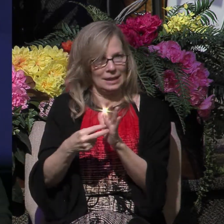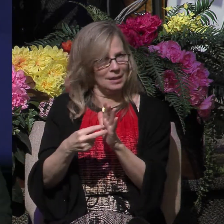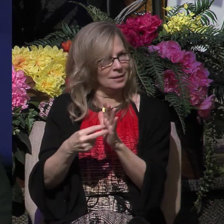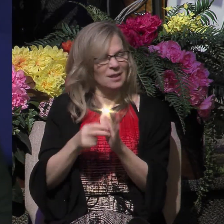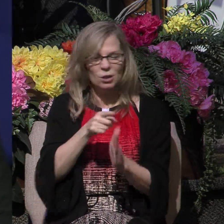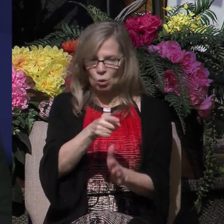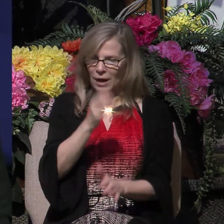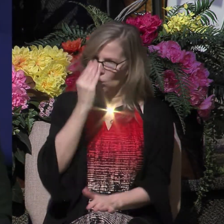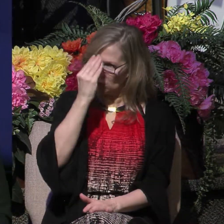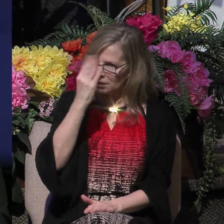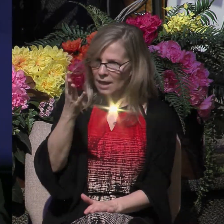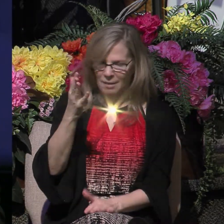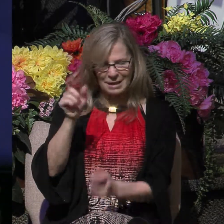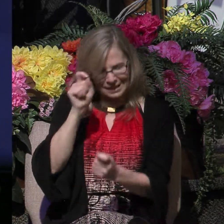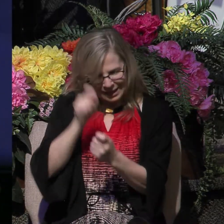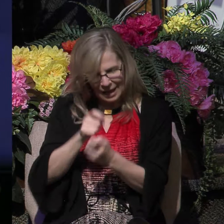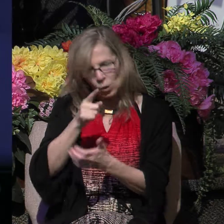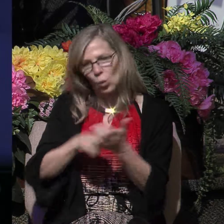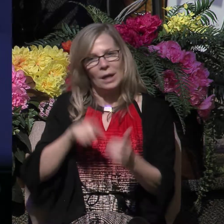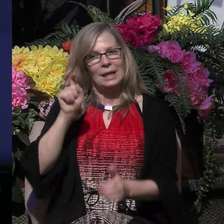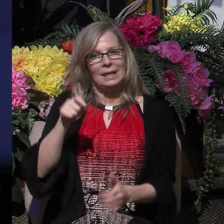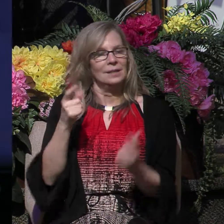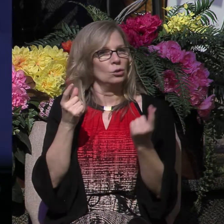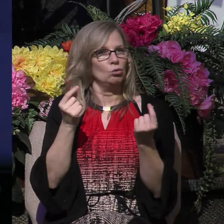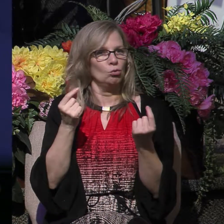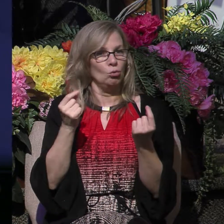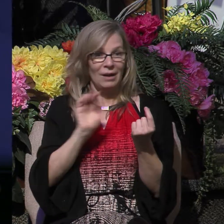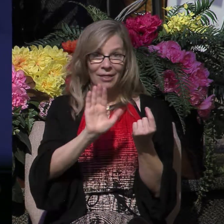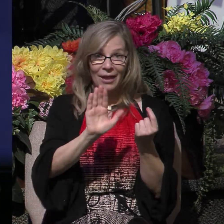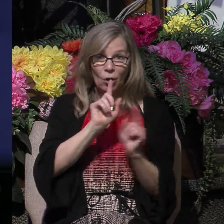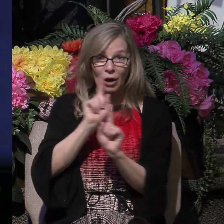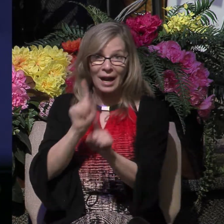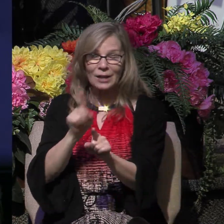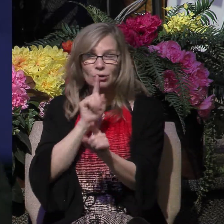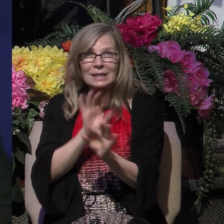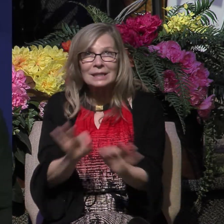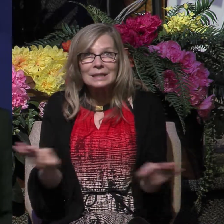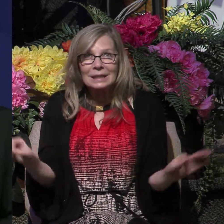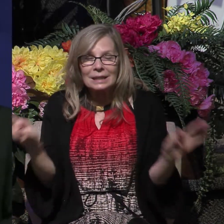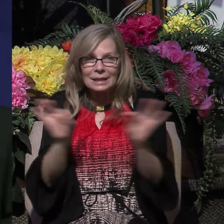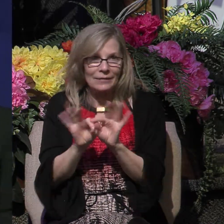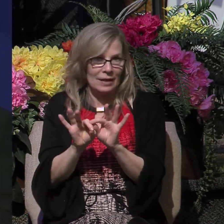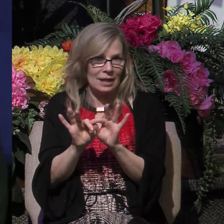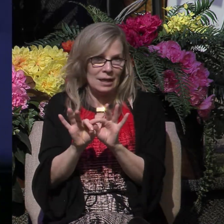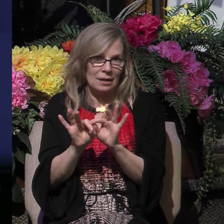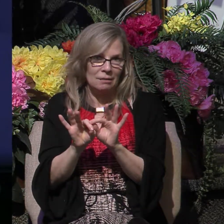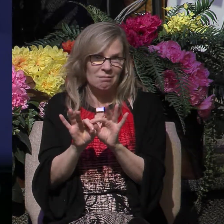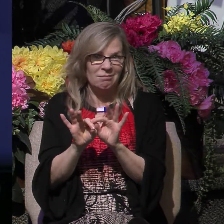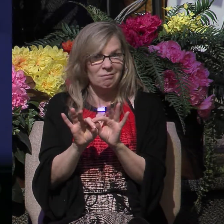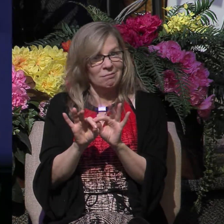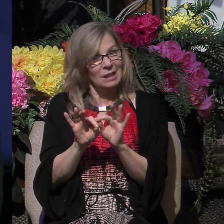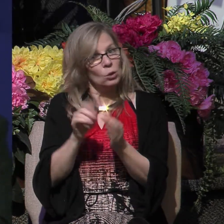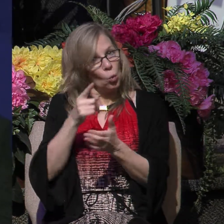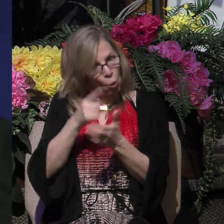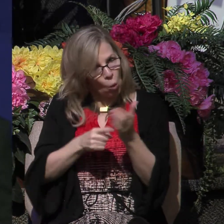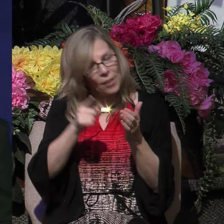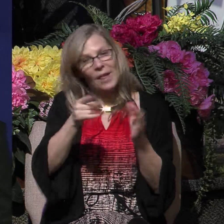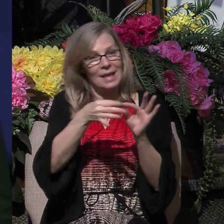needs to do to be saved. And their answer is not only significant because of what they say, it is equally significant because of what they don't